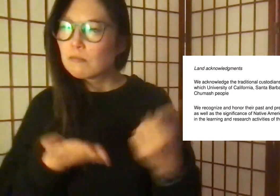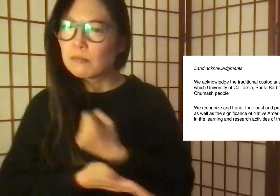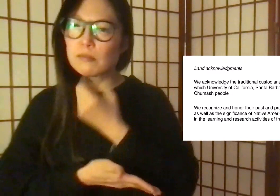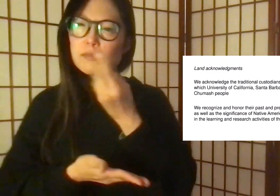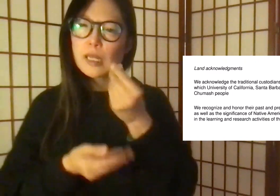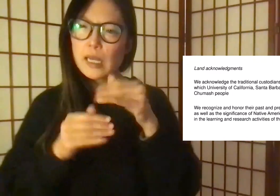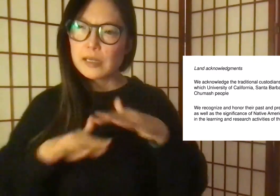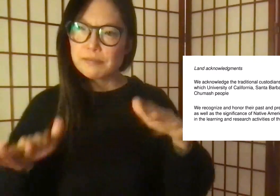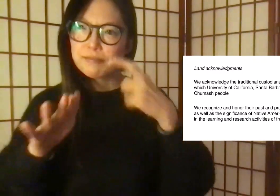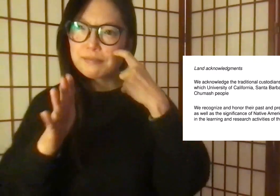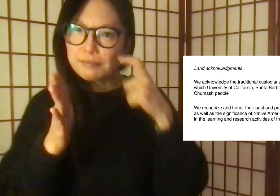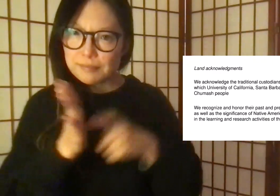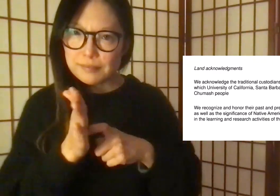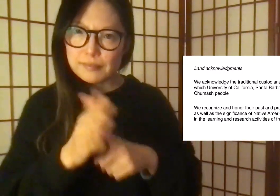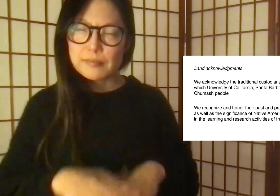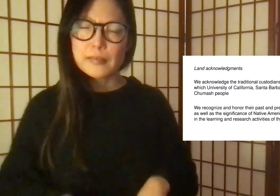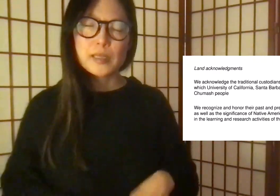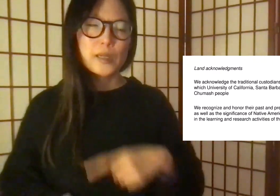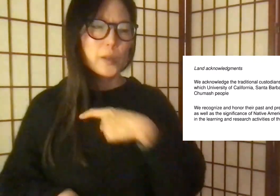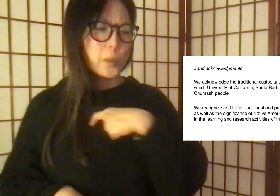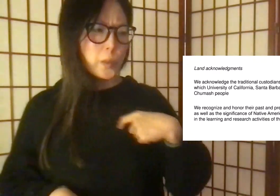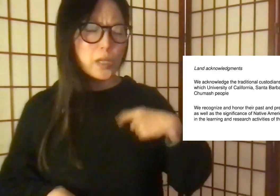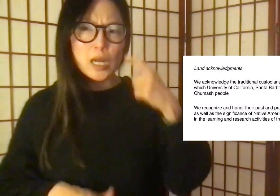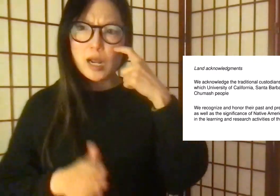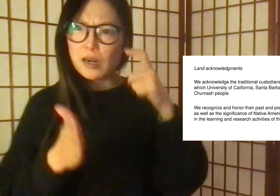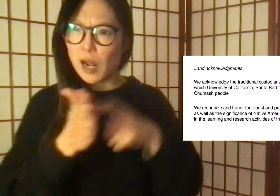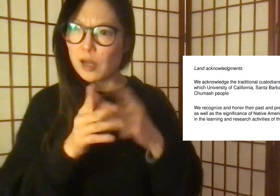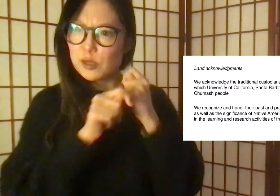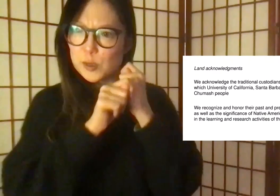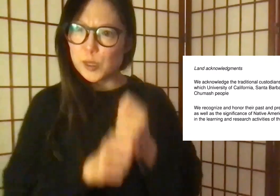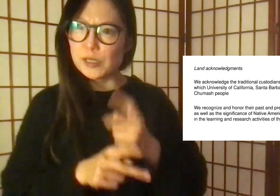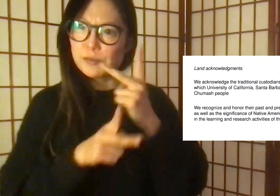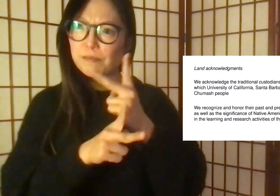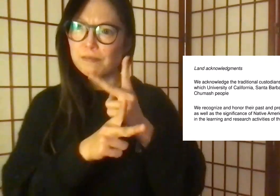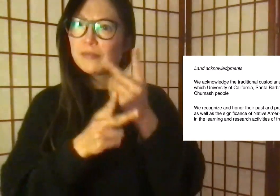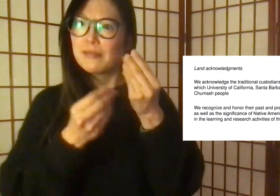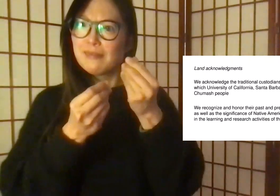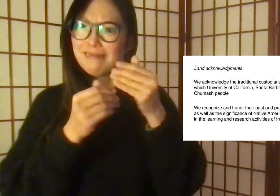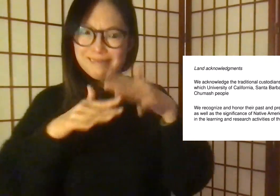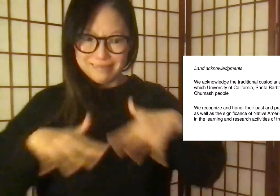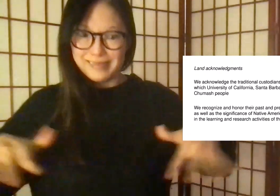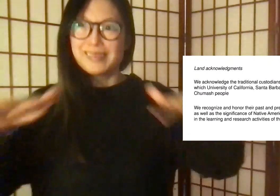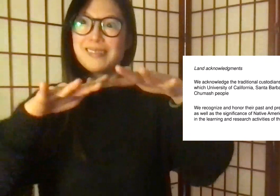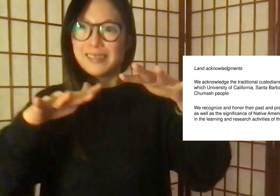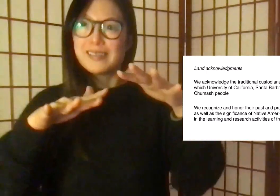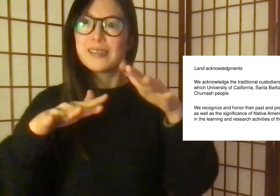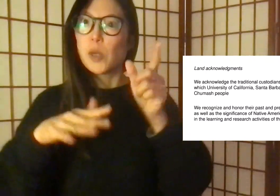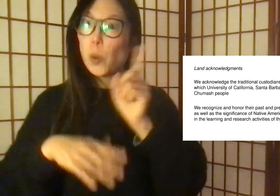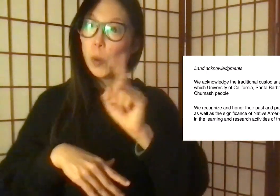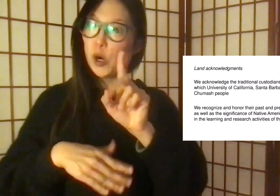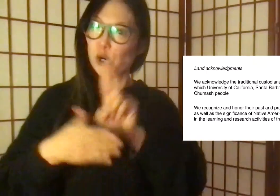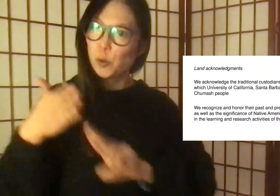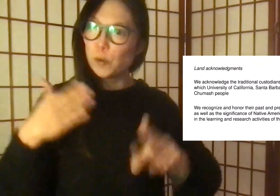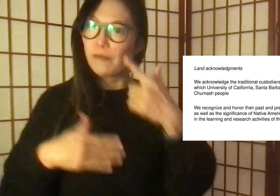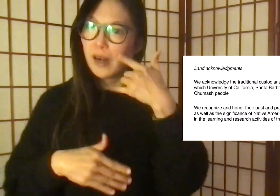Before I begin, I wanted to take the opportunity to acknowledge the local land. We acknowledge